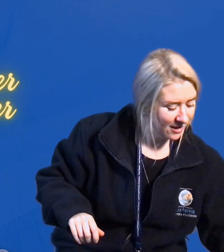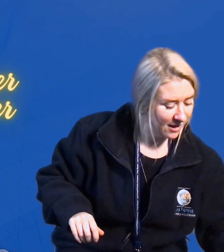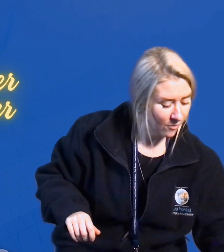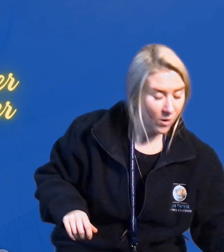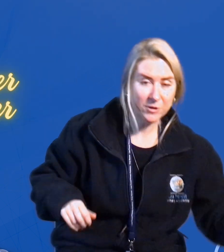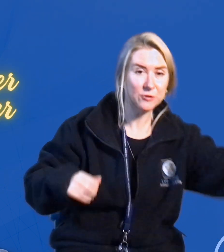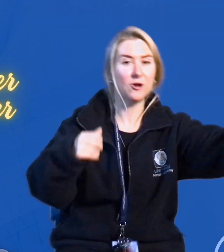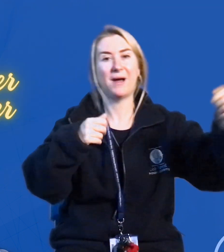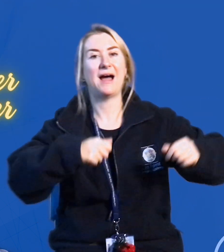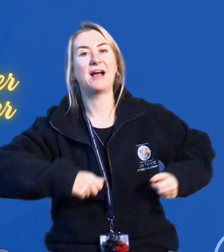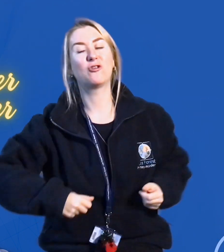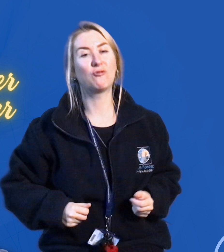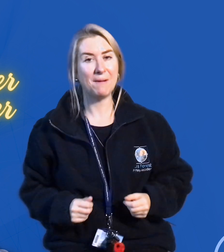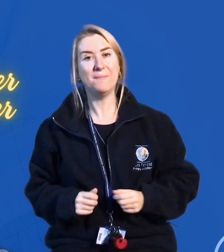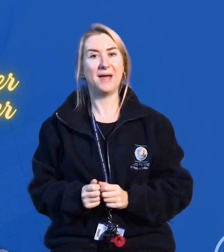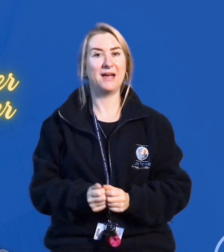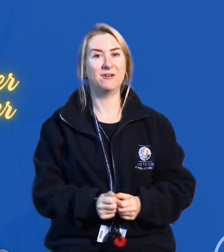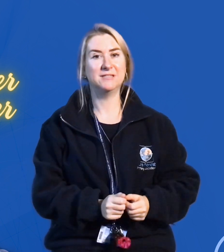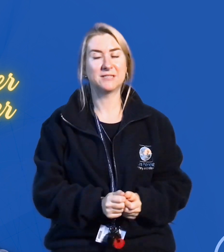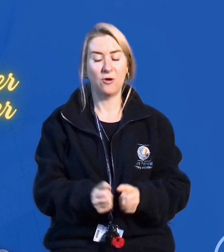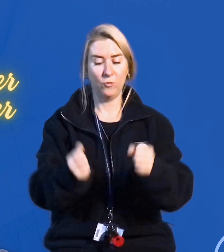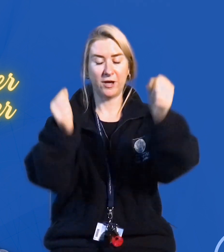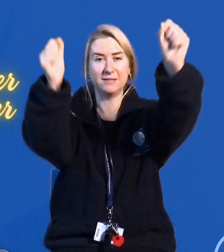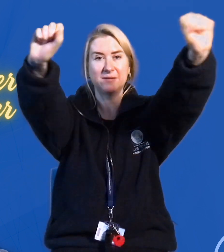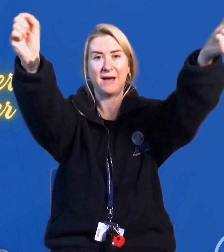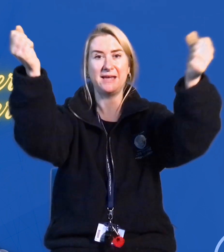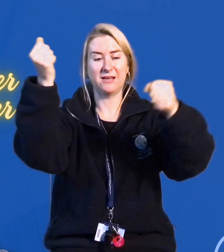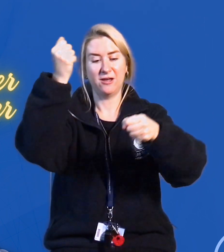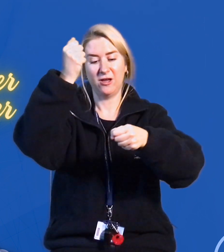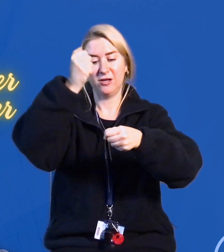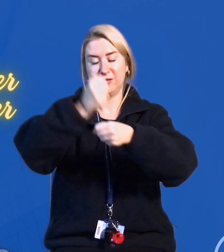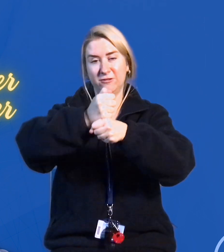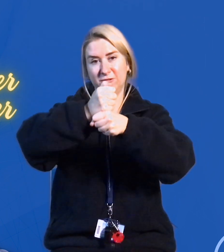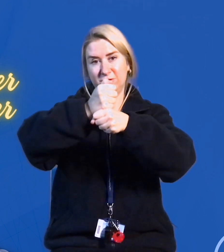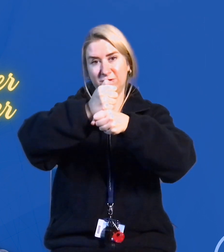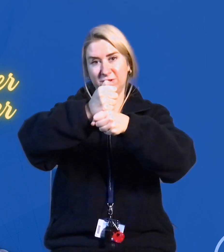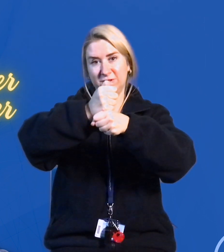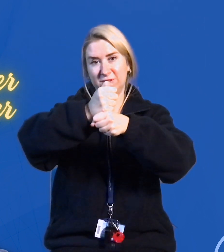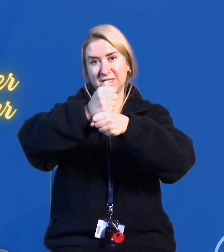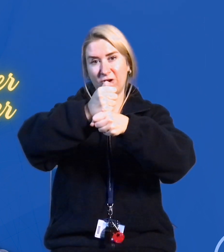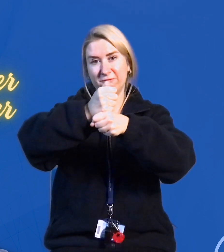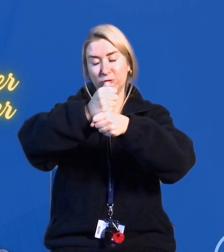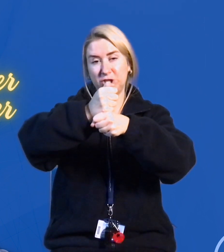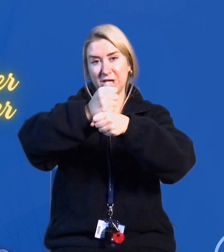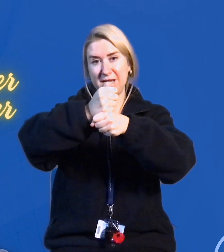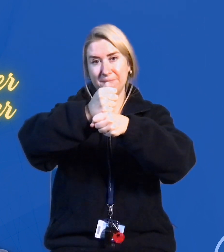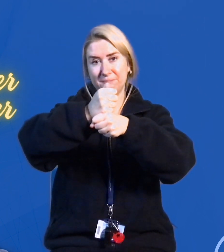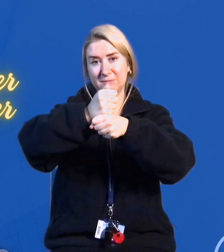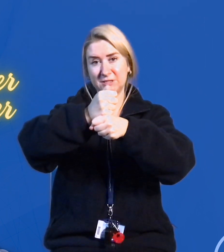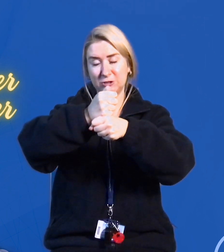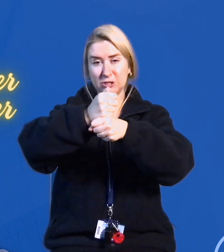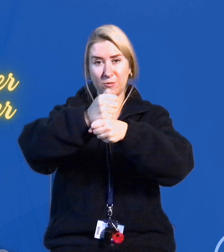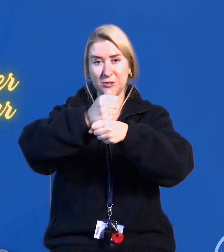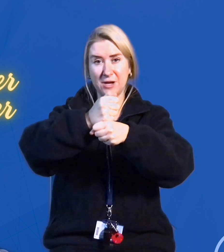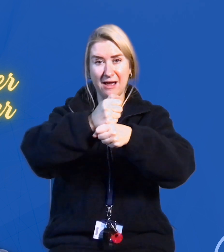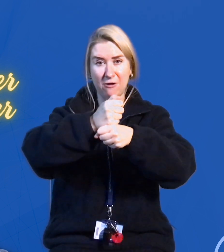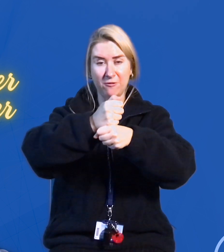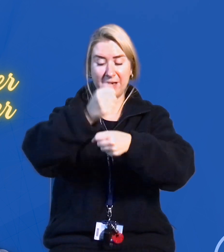When we talk about our grandparents, we're going to make the sign for G. So just like we're doing our alphabet,